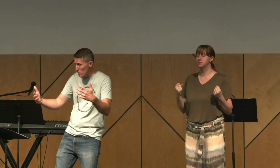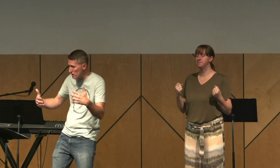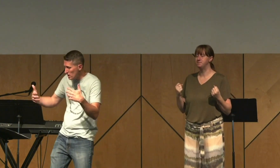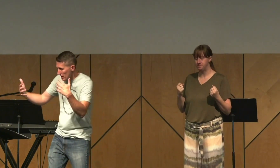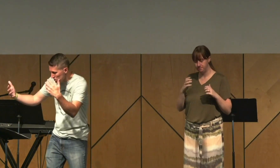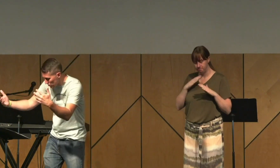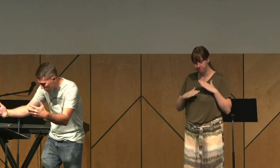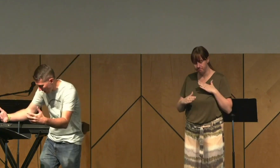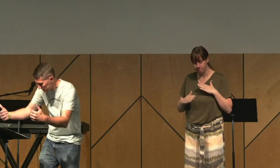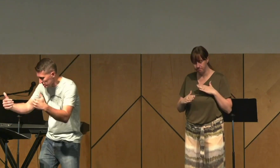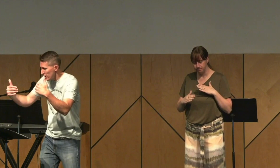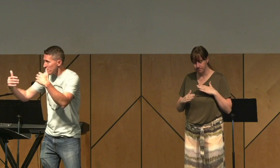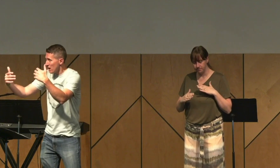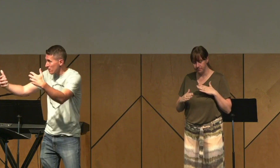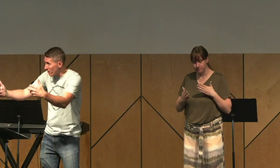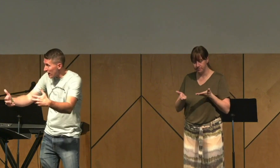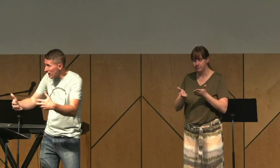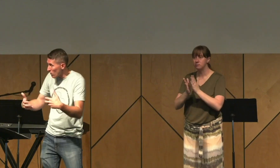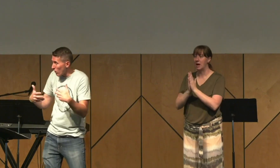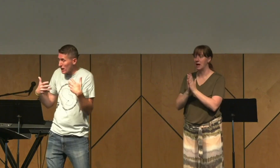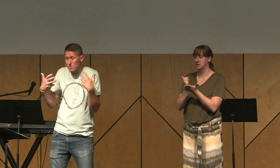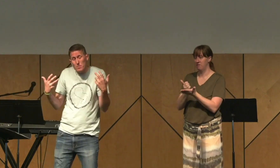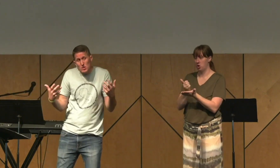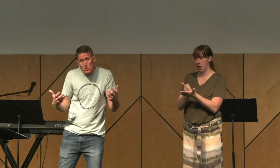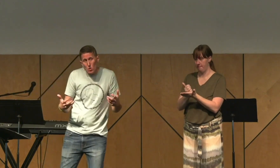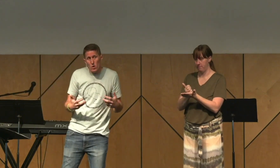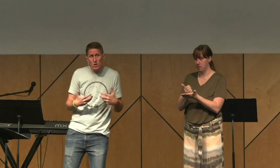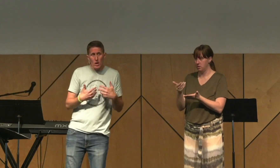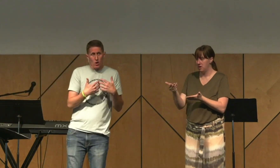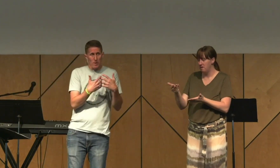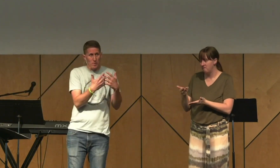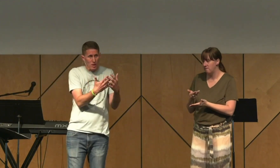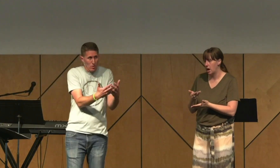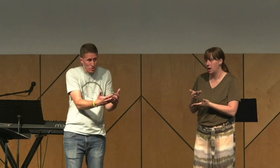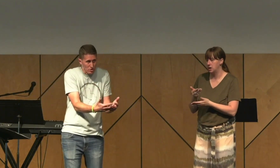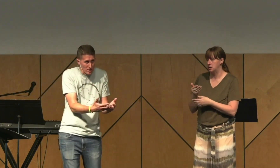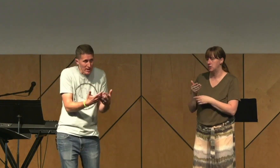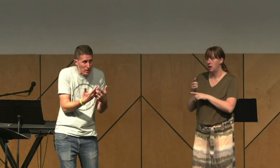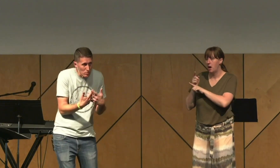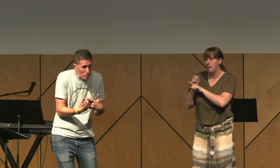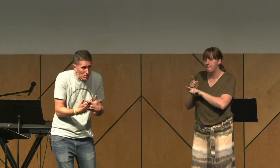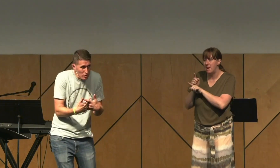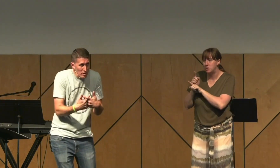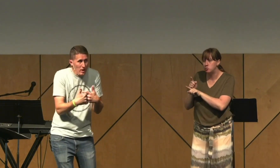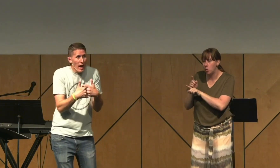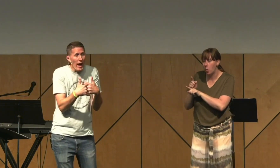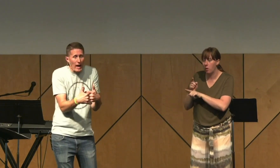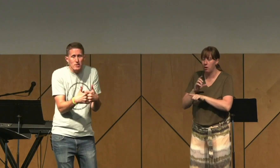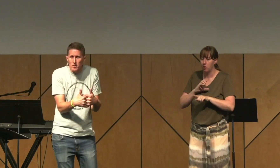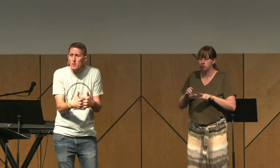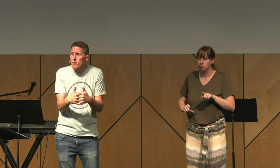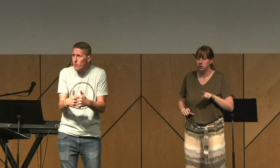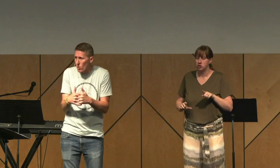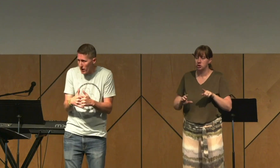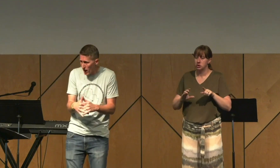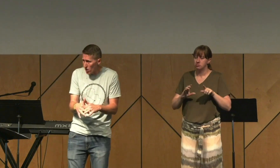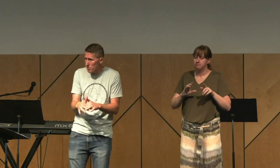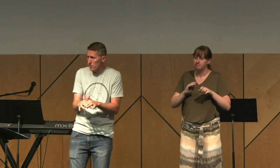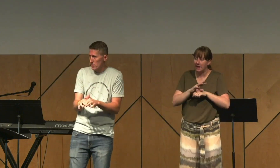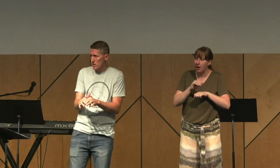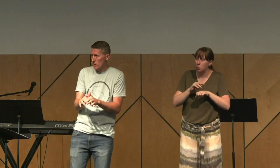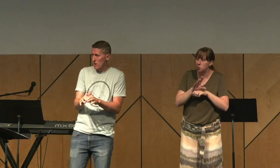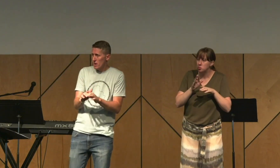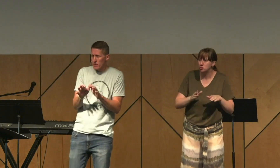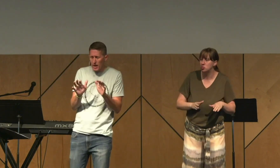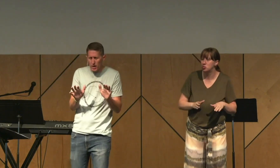someone you can trust and invite a wise mentor or maybe a Christian counselor. Ask them for